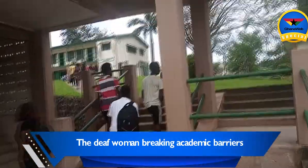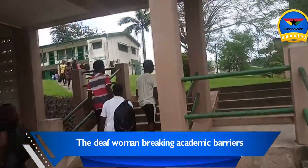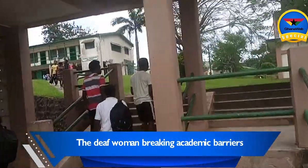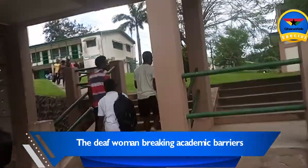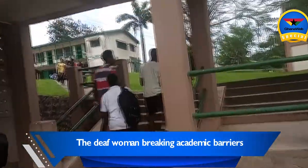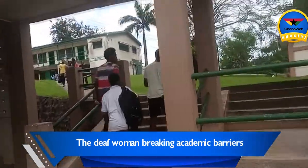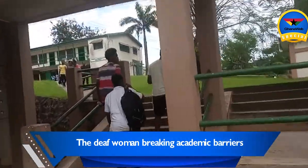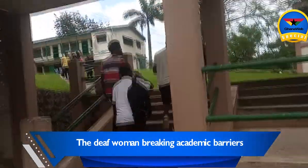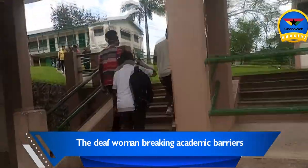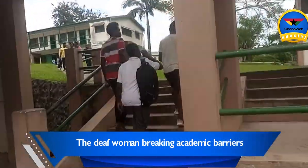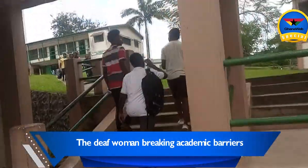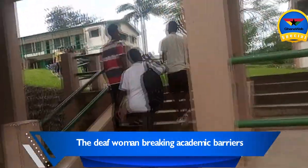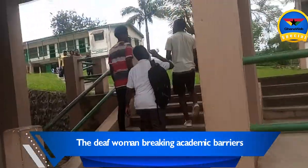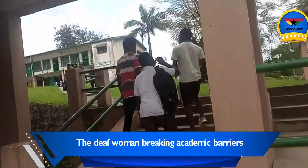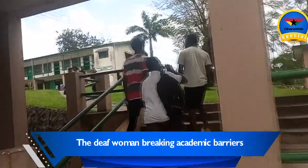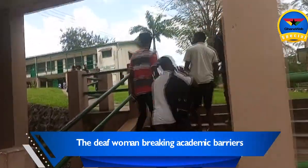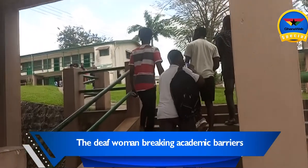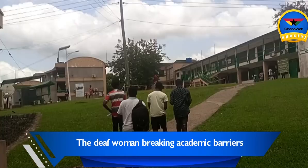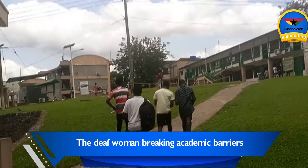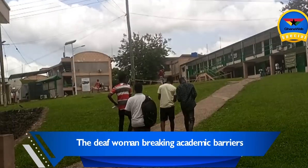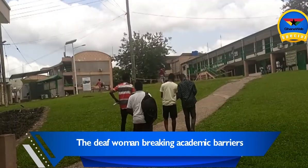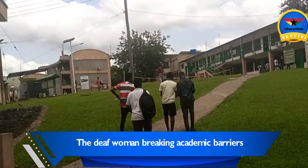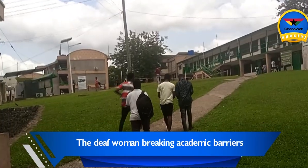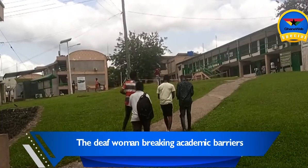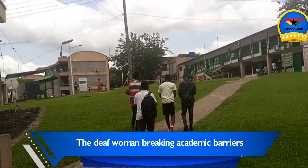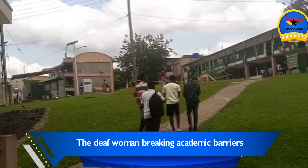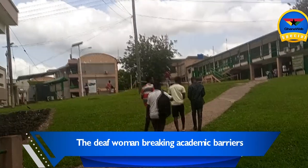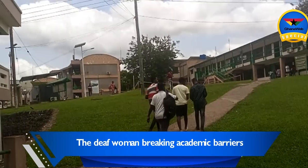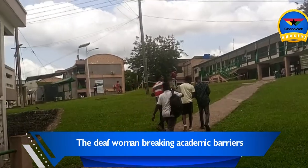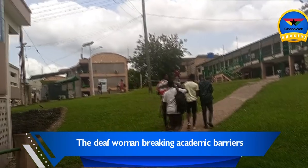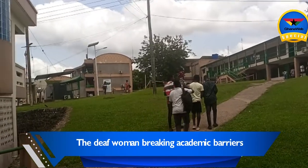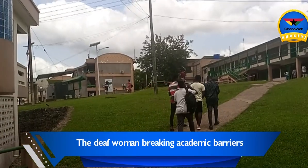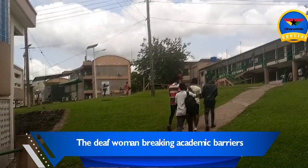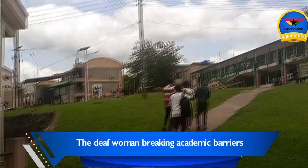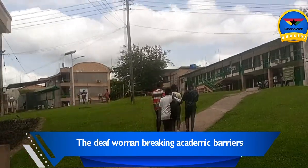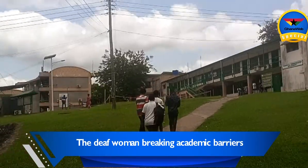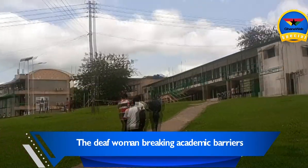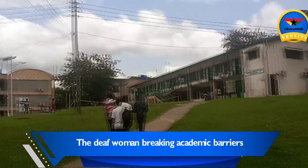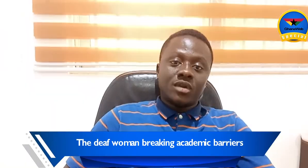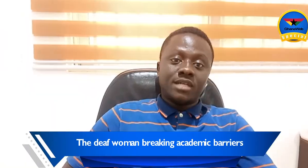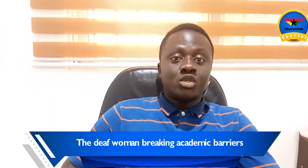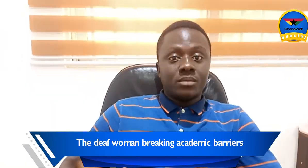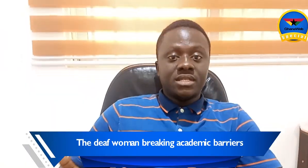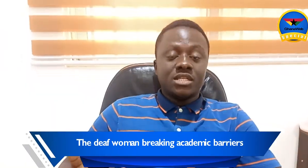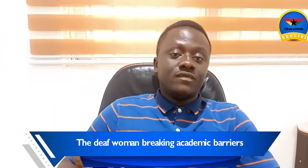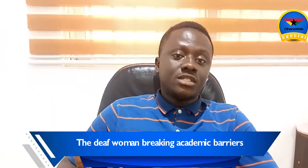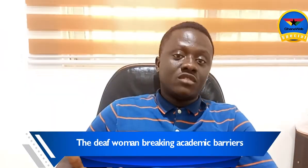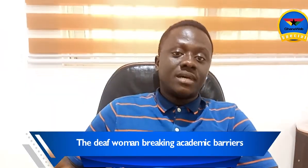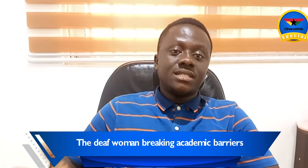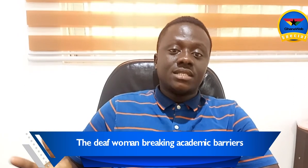to make it easy for the hearing impaired to access education. I would like to commend the University of Minds and